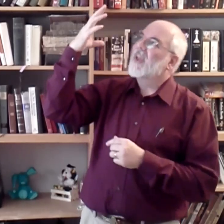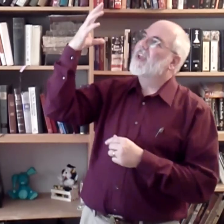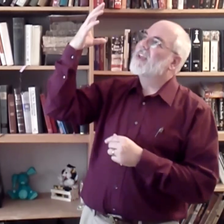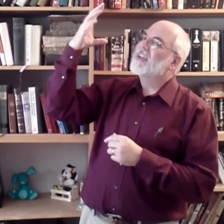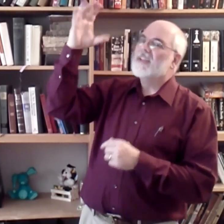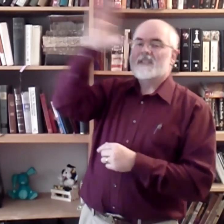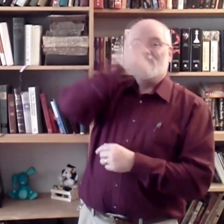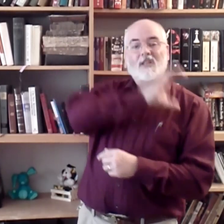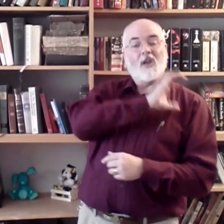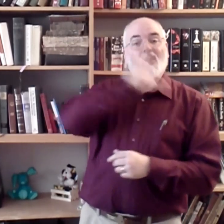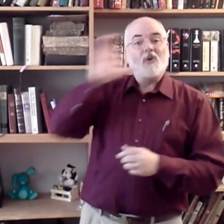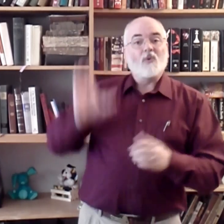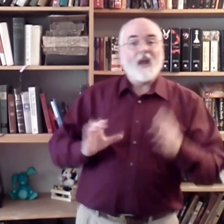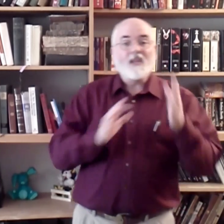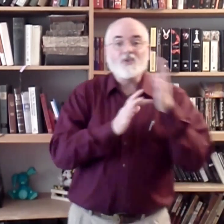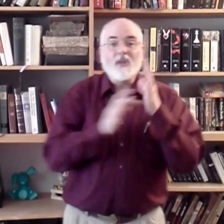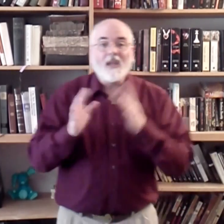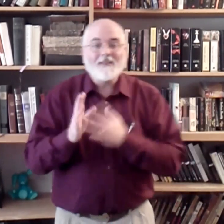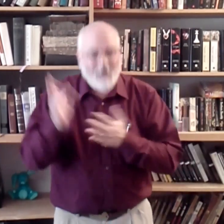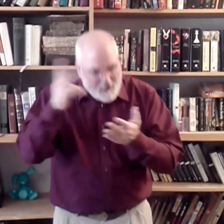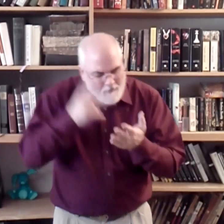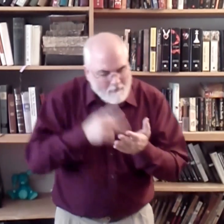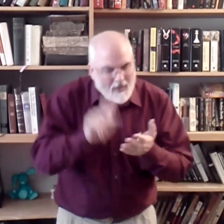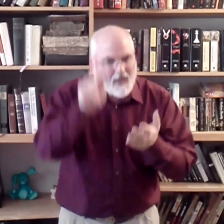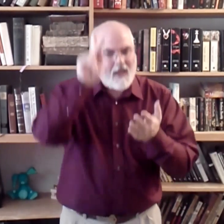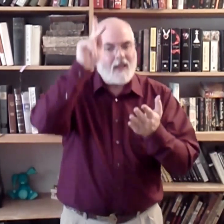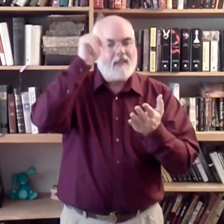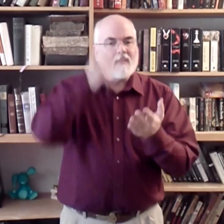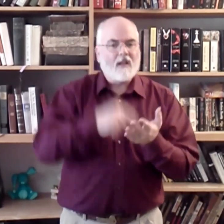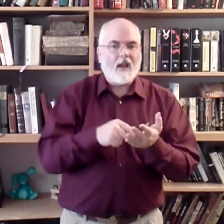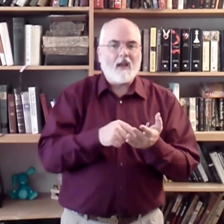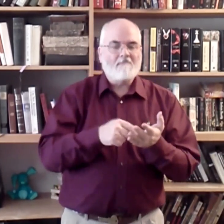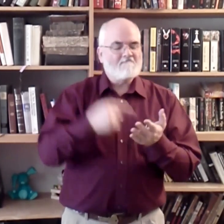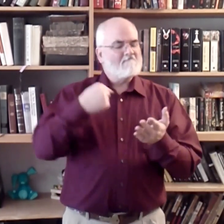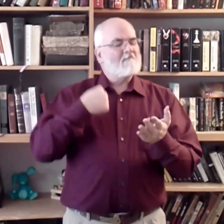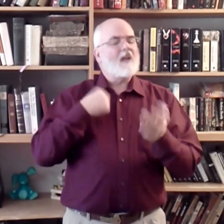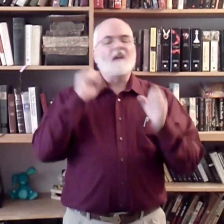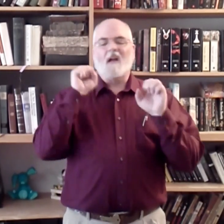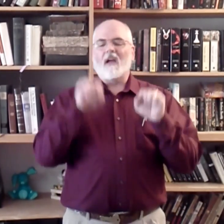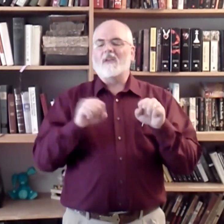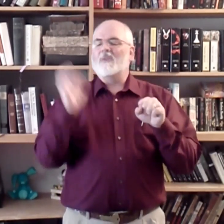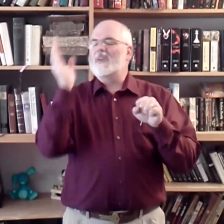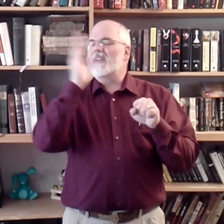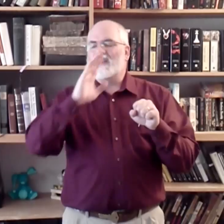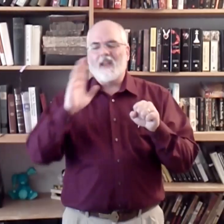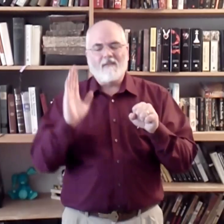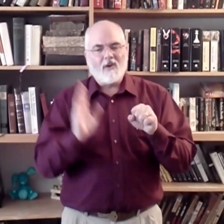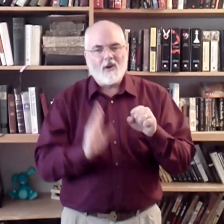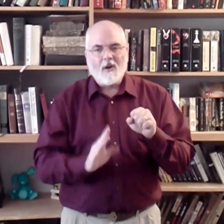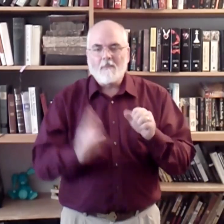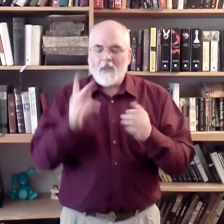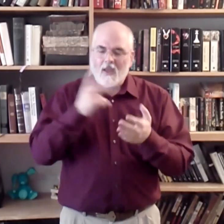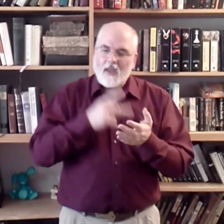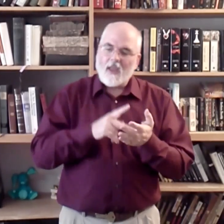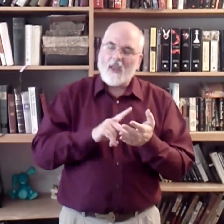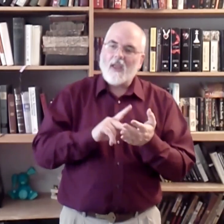Christ Jesus paid the debt that I could never pay.